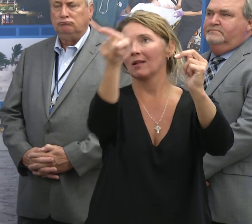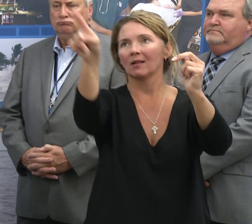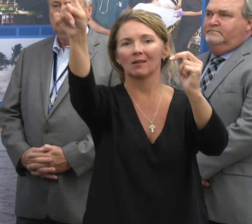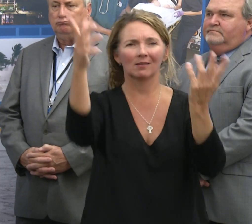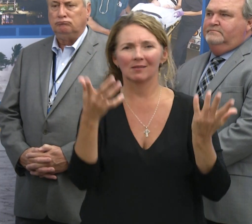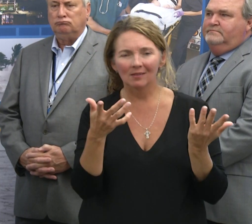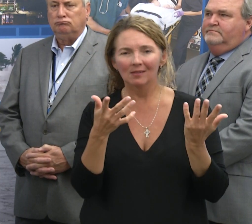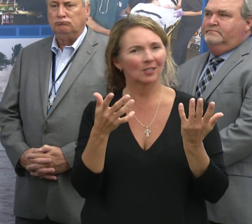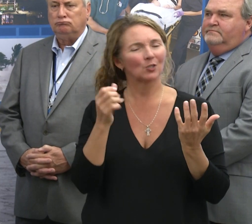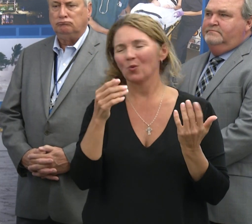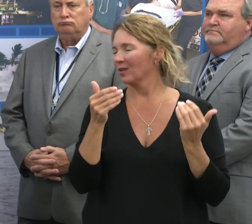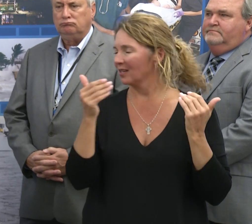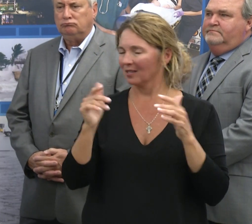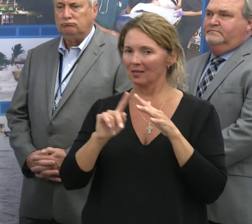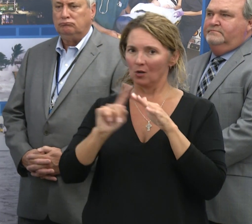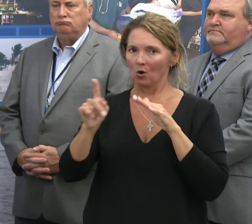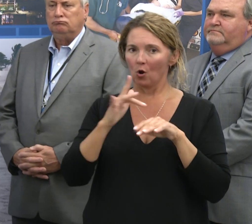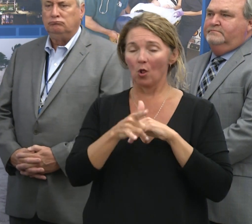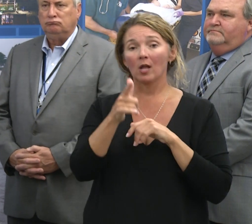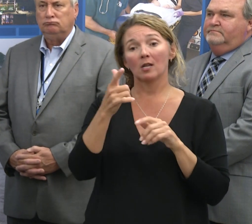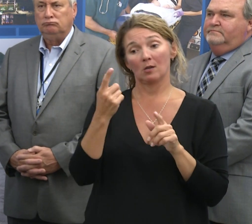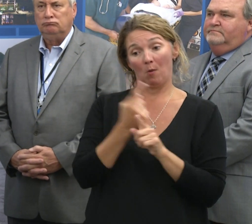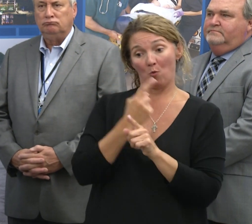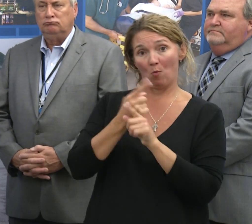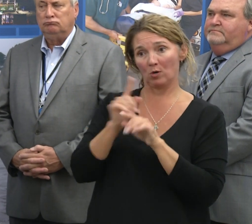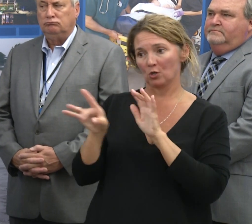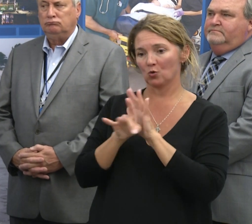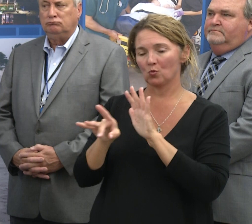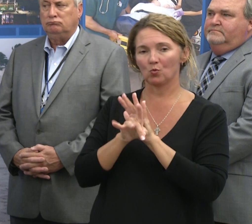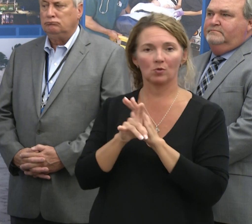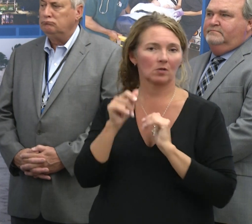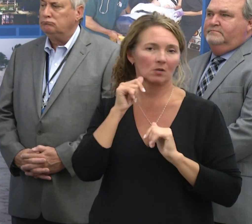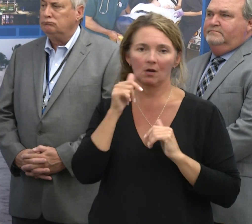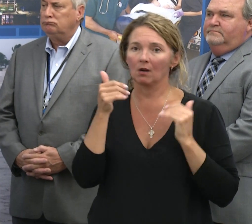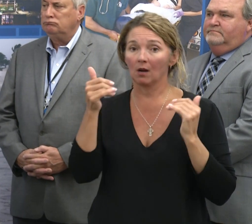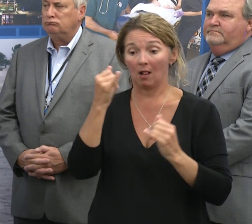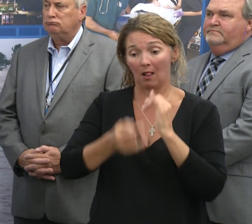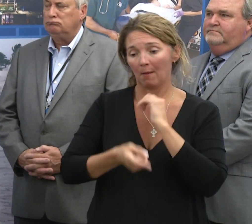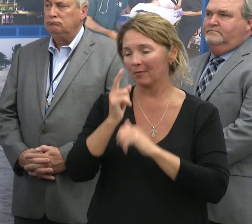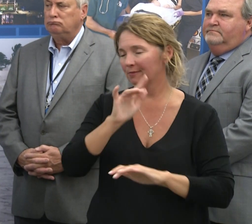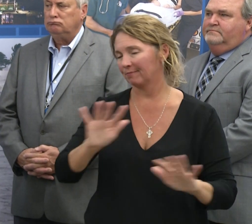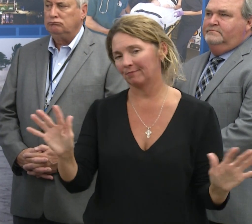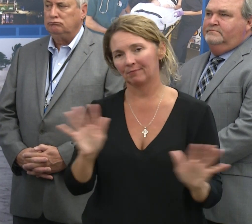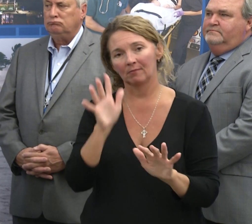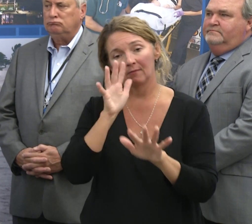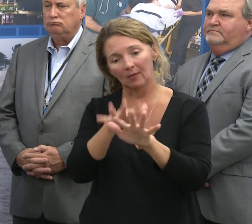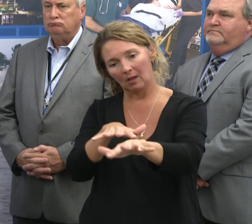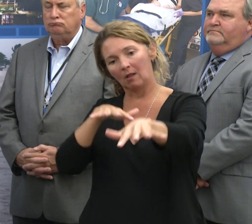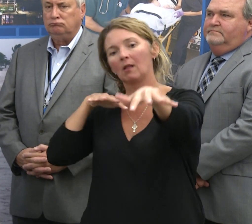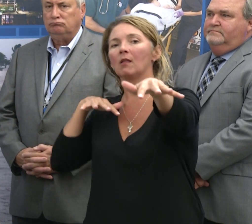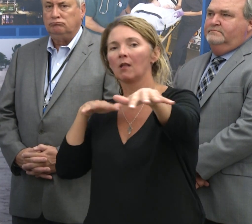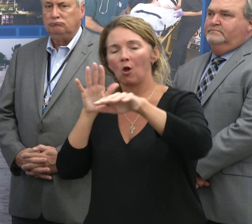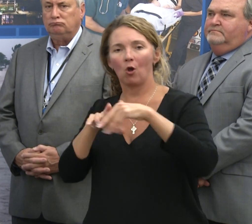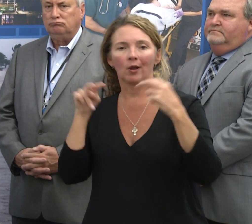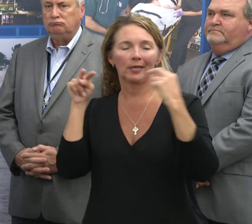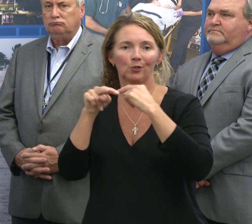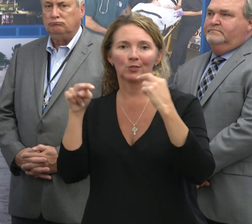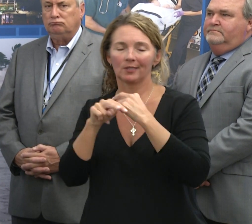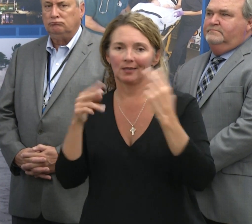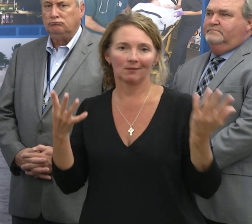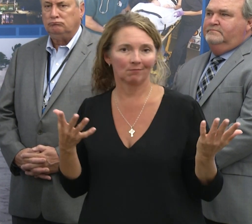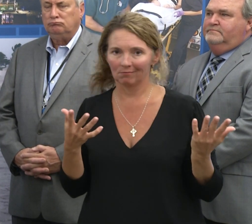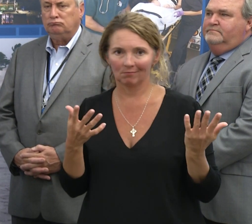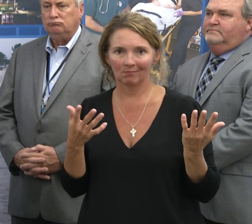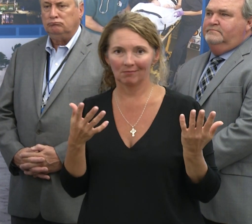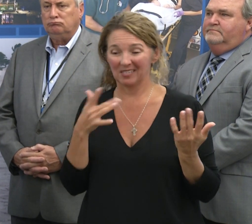So get out, get out early, choose your route appropriately. Don't wait to the last minute because you're going to end up in a traffic jam on the interstate that